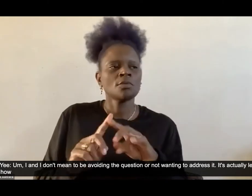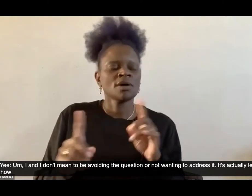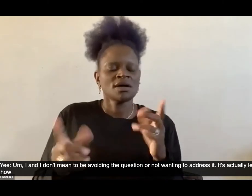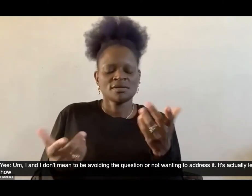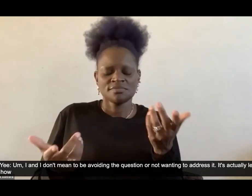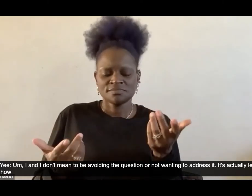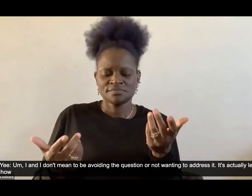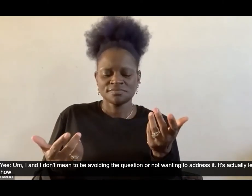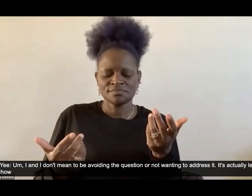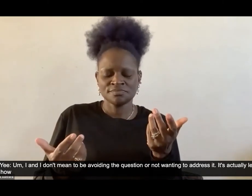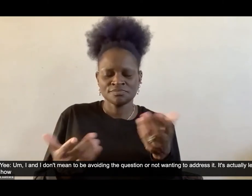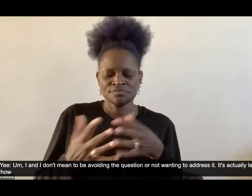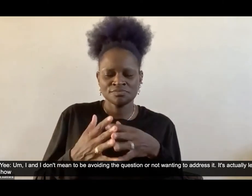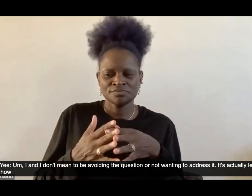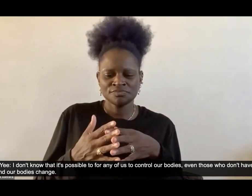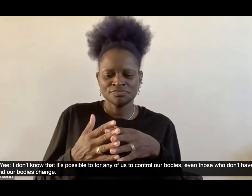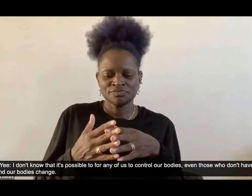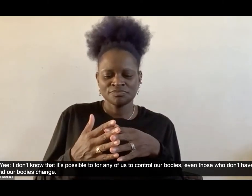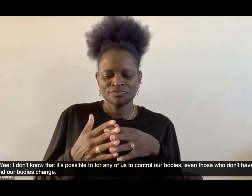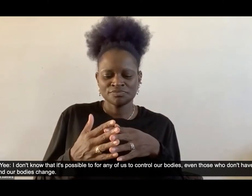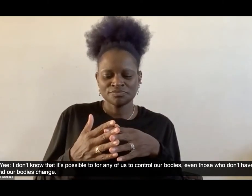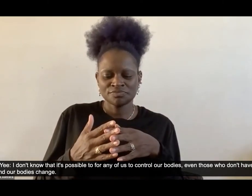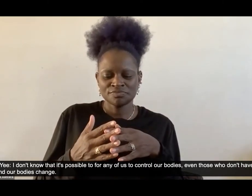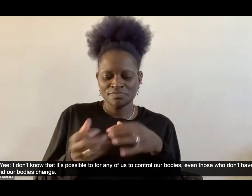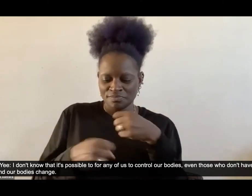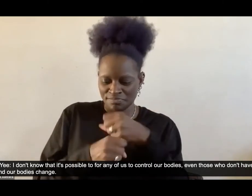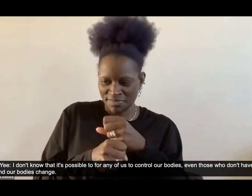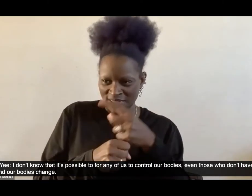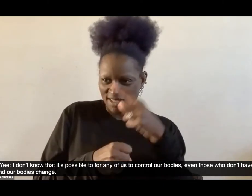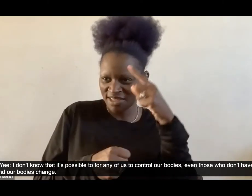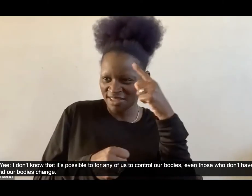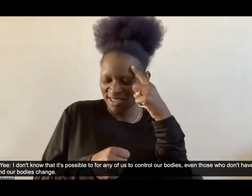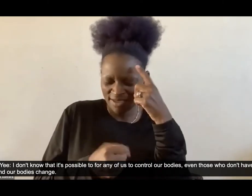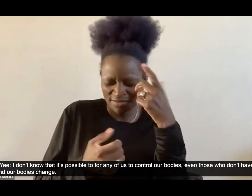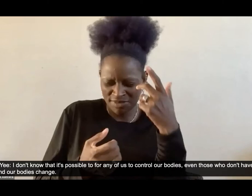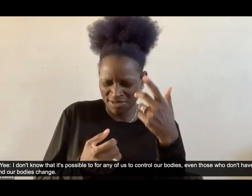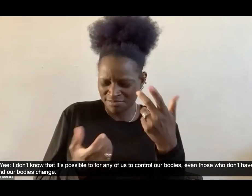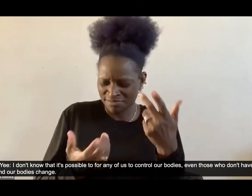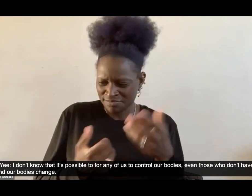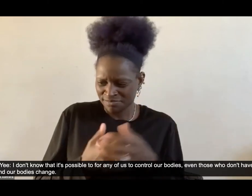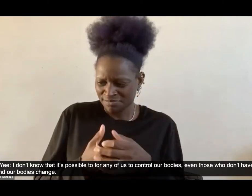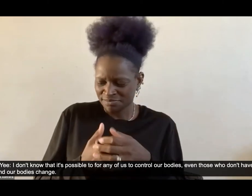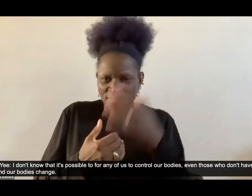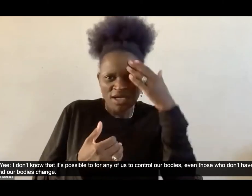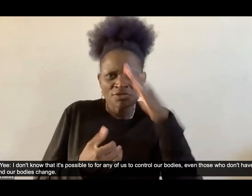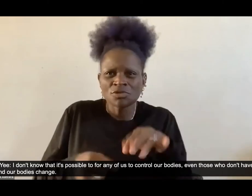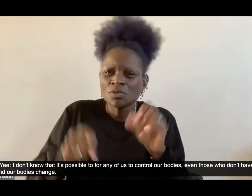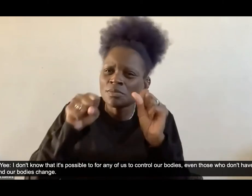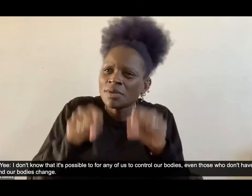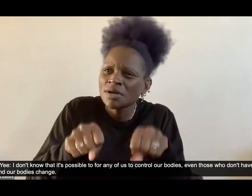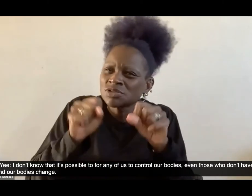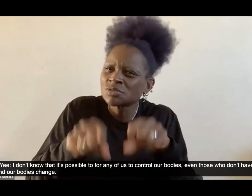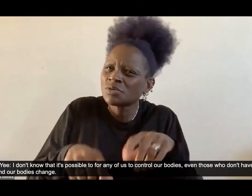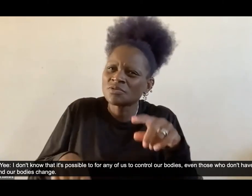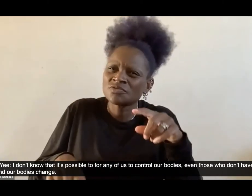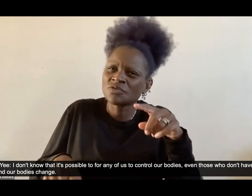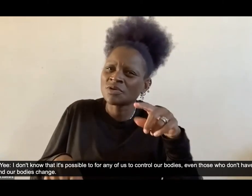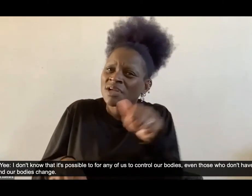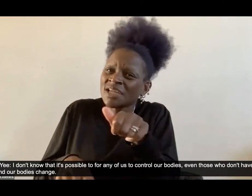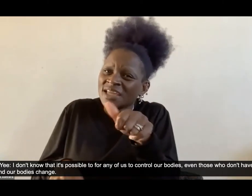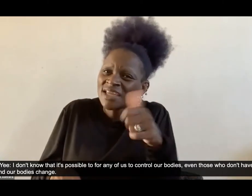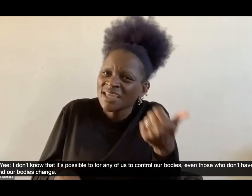i i don't know that it's possible to for any of us to control